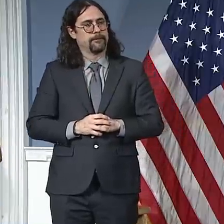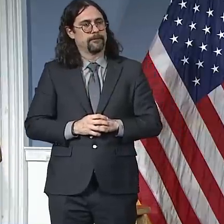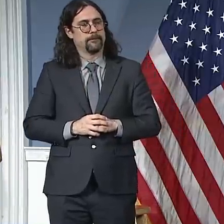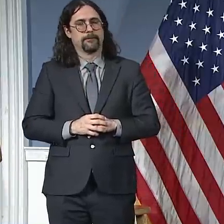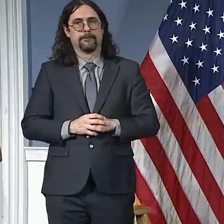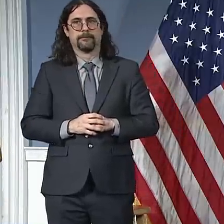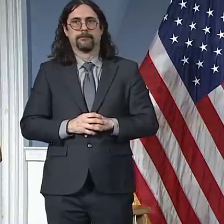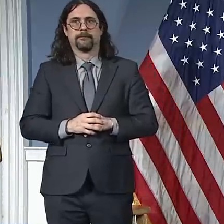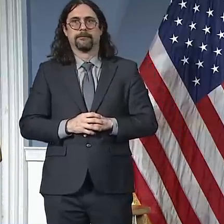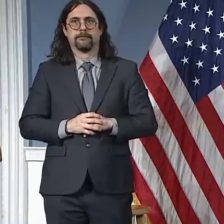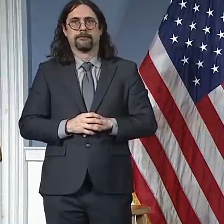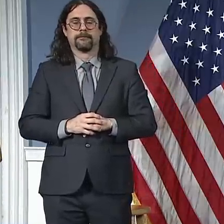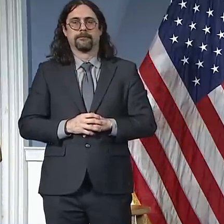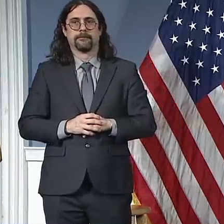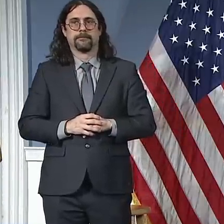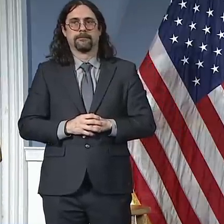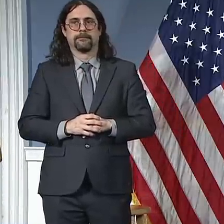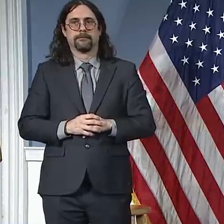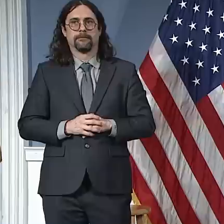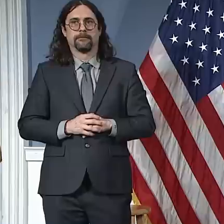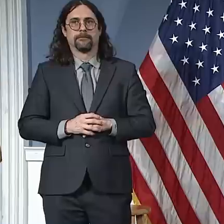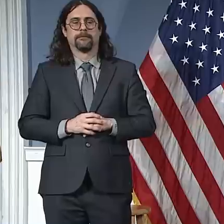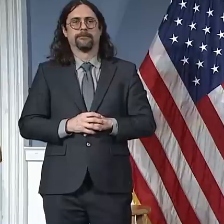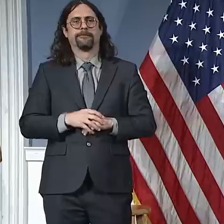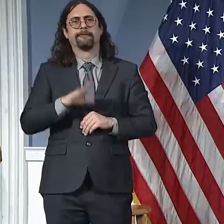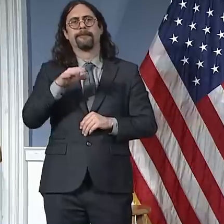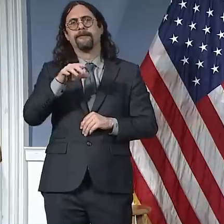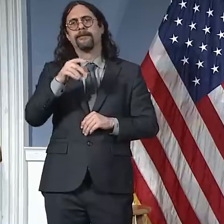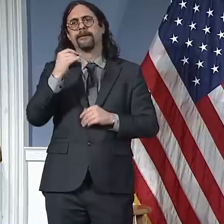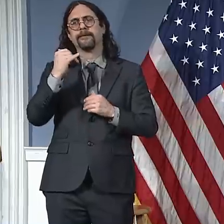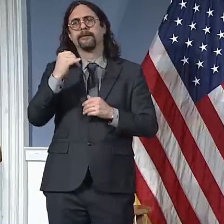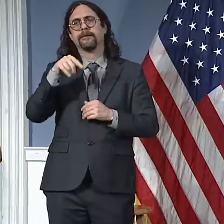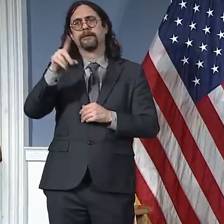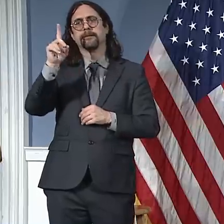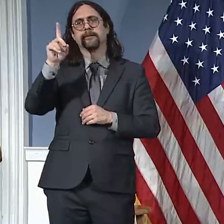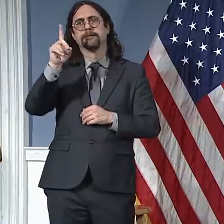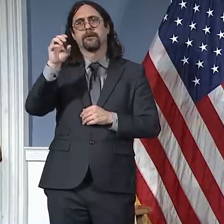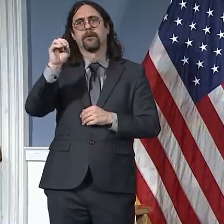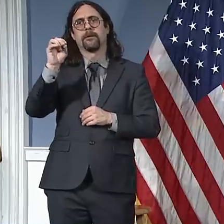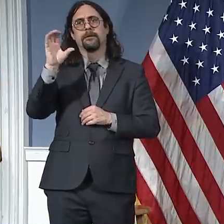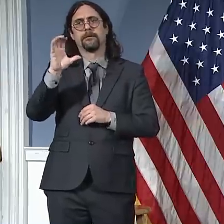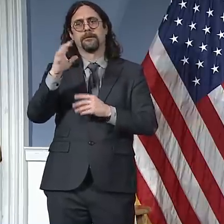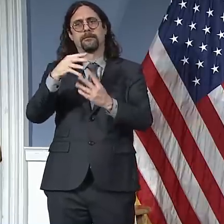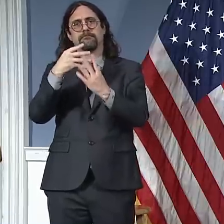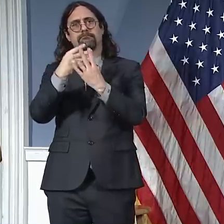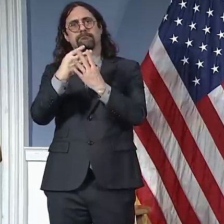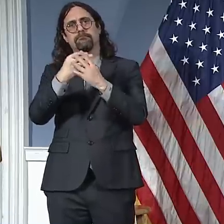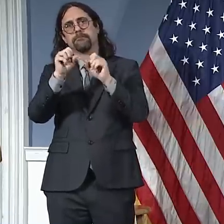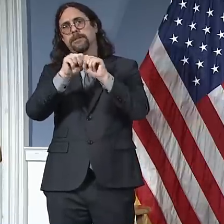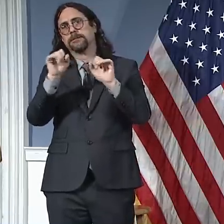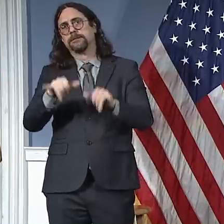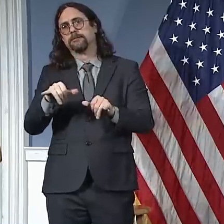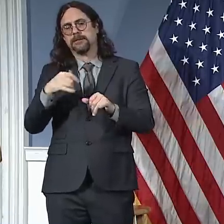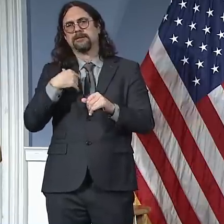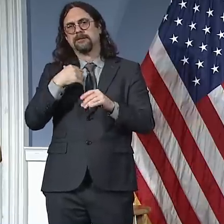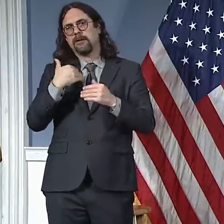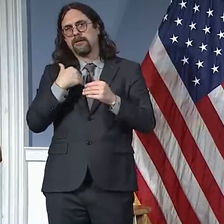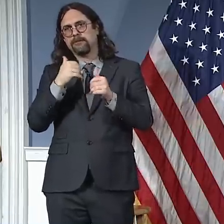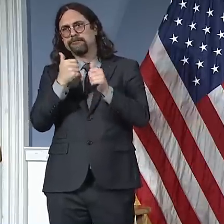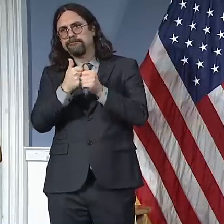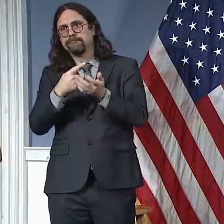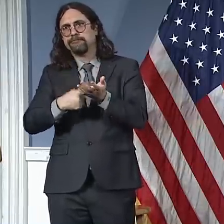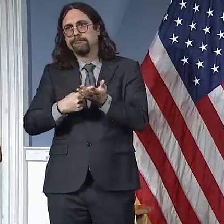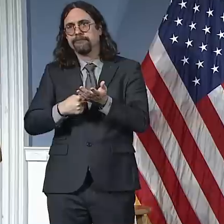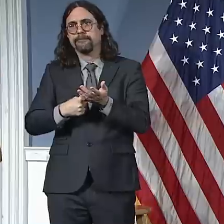We have important and very sensitive and very complex decisions to make related to those who are incarcerated at this moment.